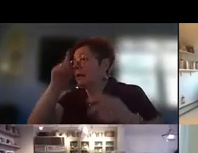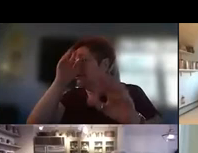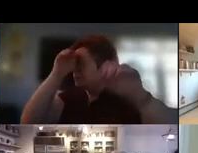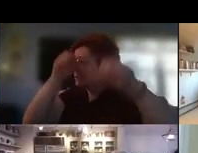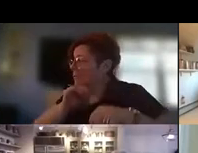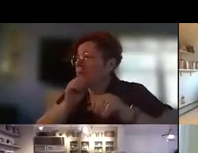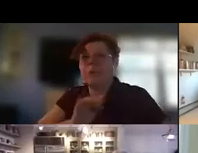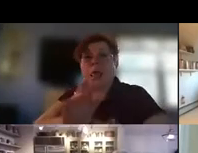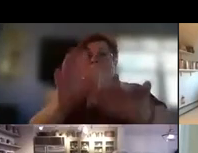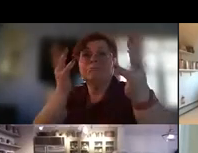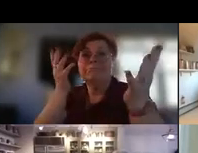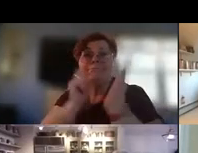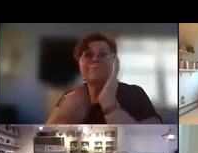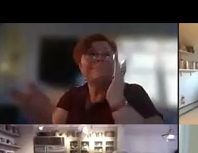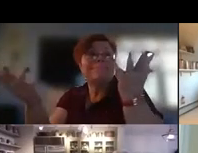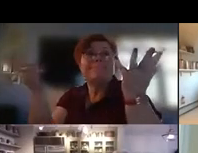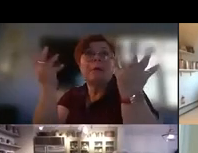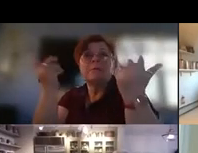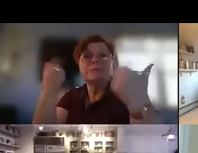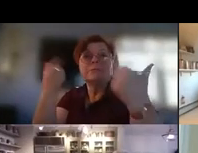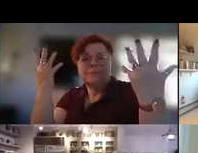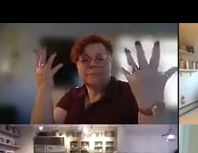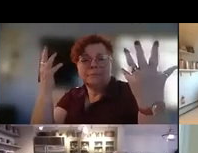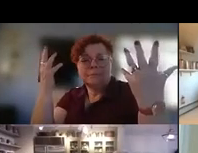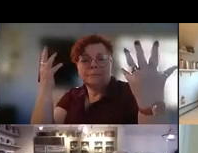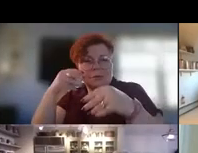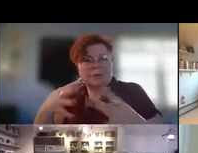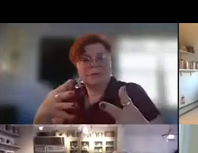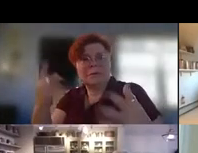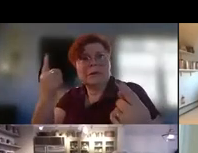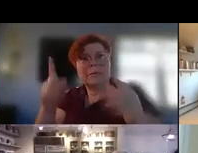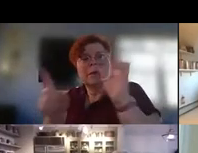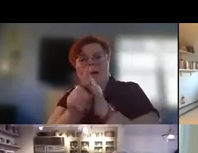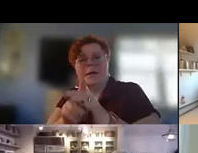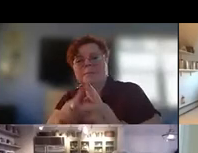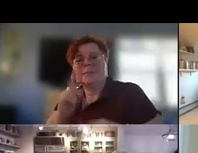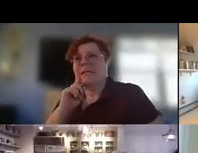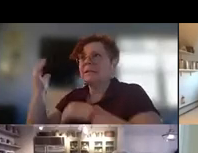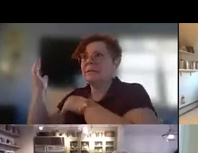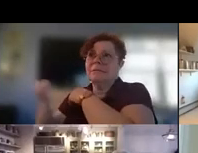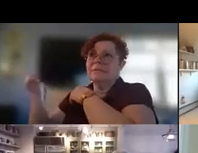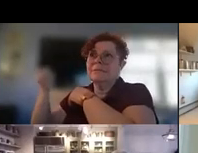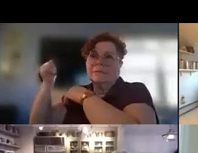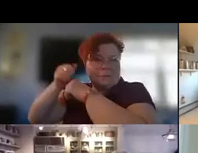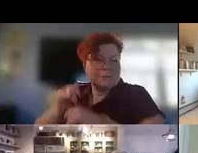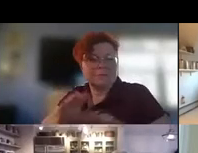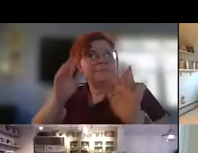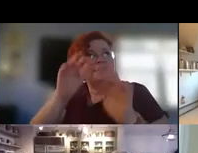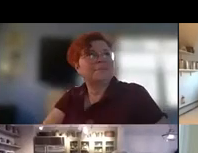uh and then something something comes it's beckoned and then it that's that's how it